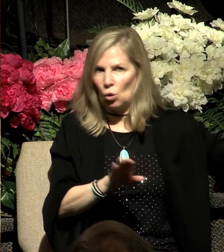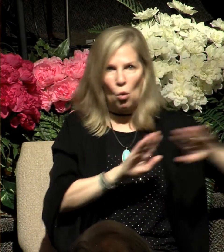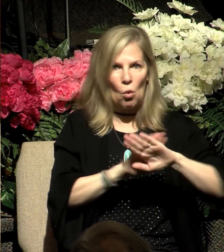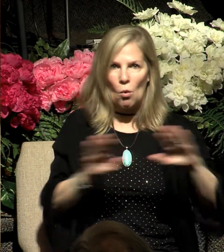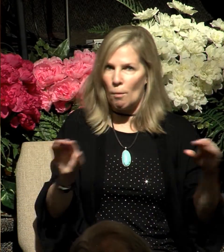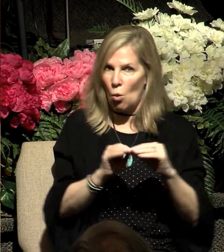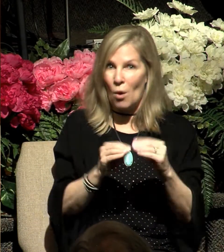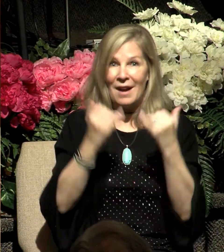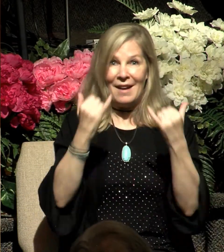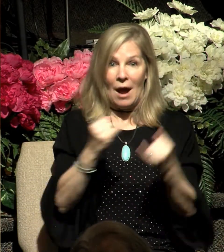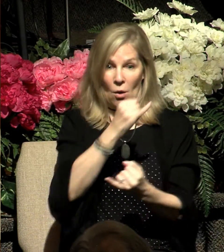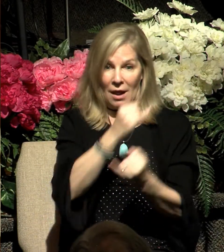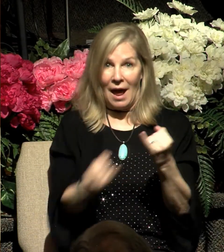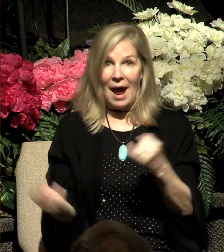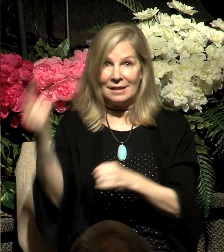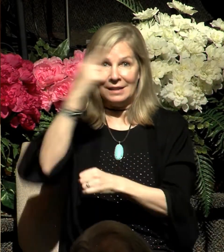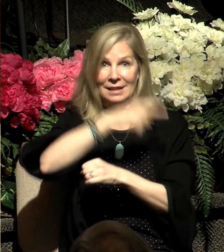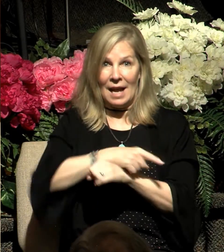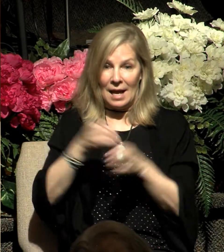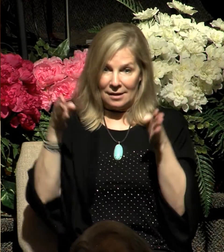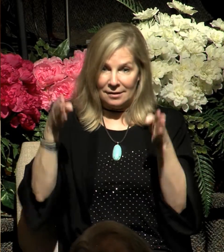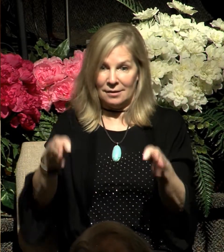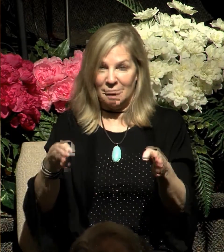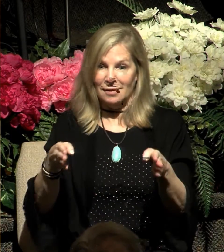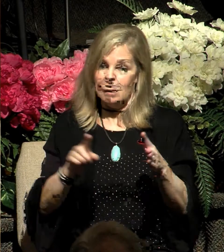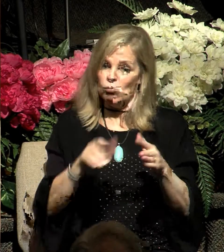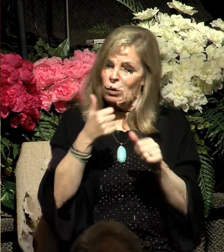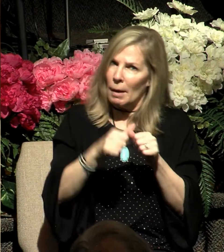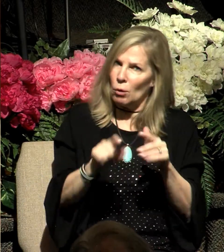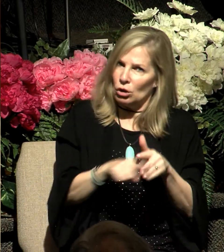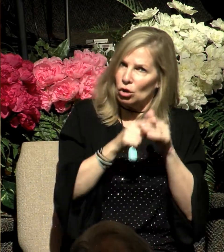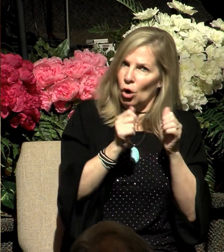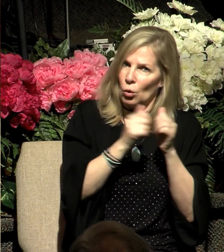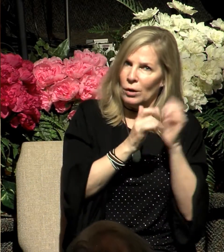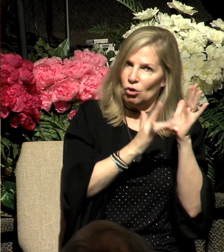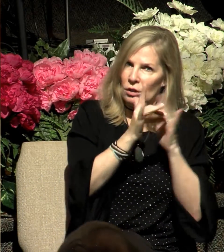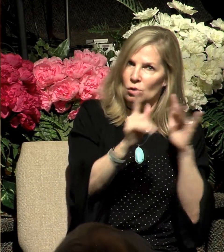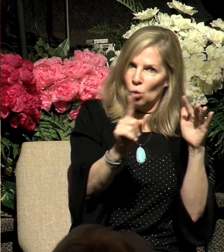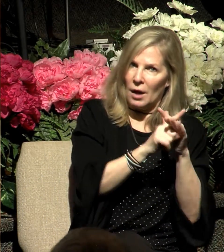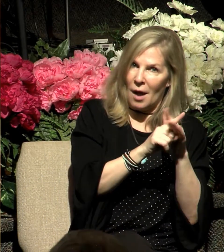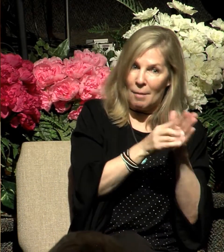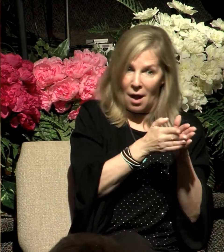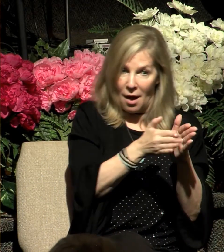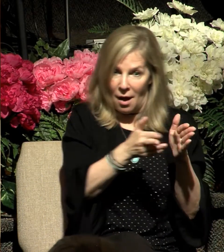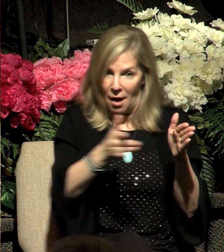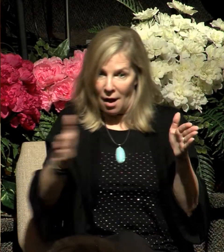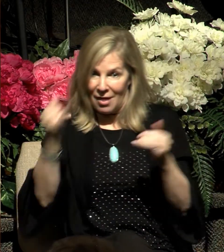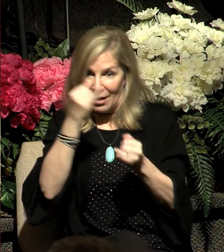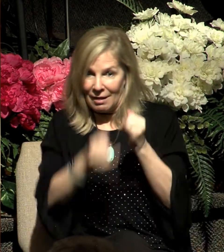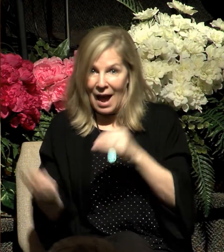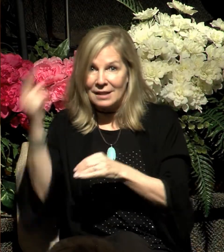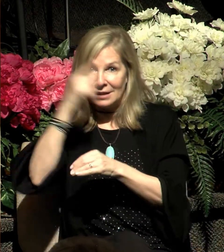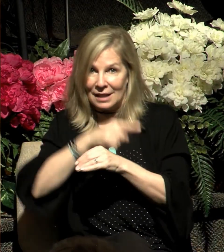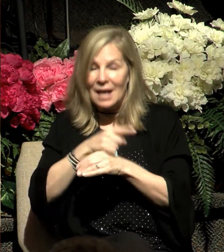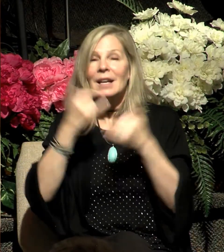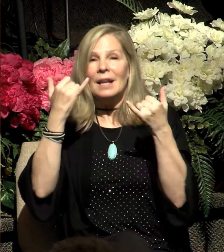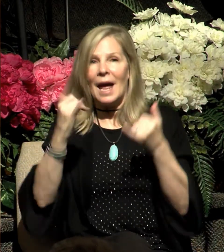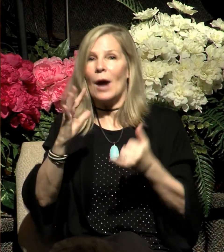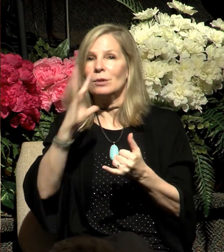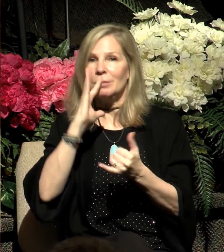last days, and the last days started with the coming of Jesus. He's speaking to us now in his son, whom he